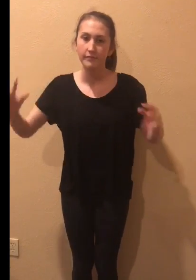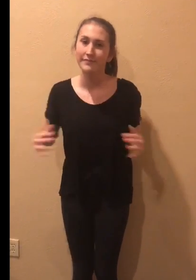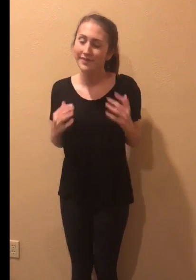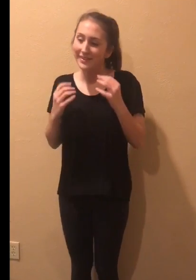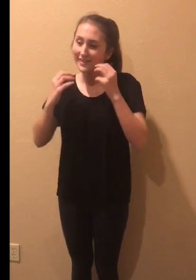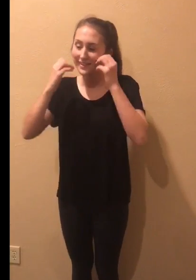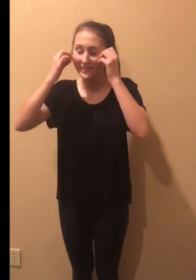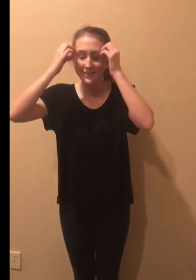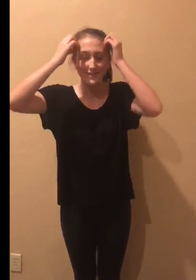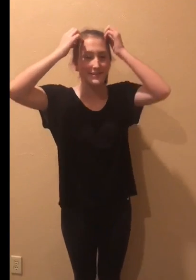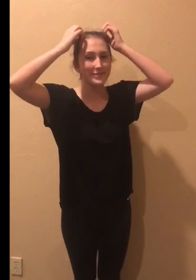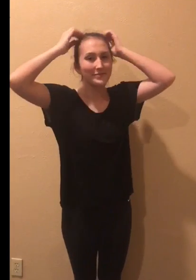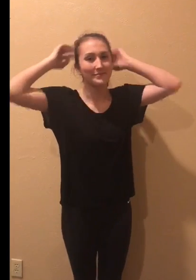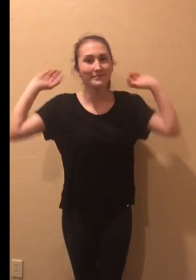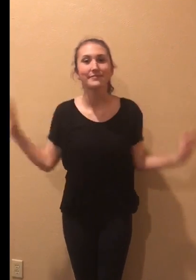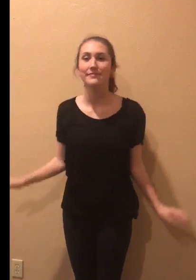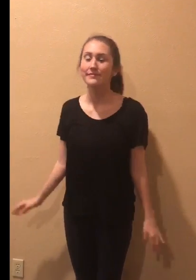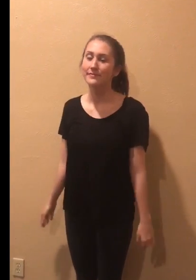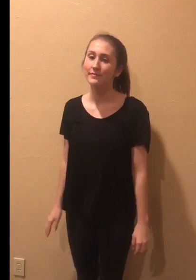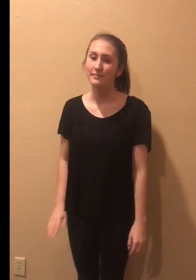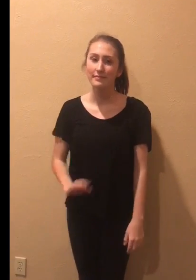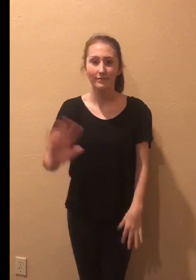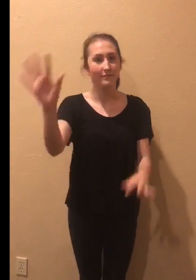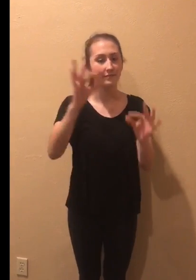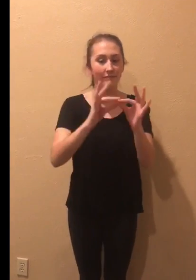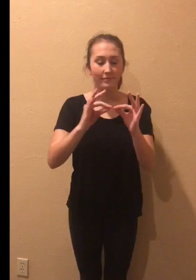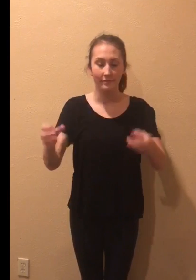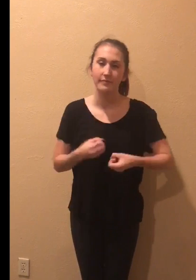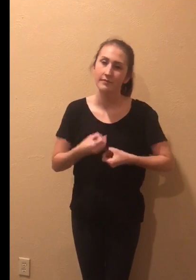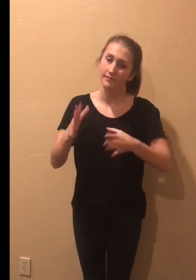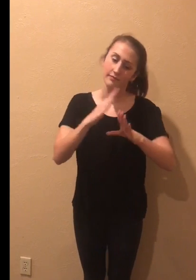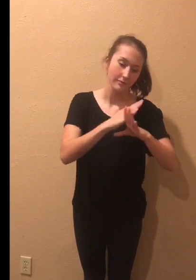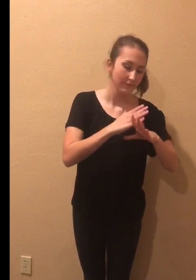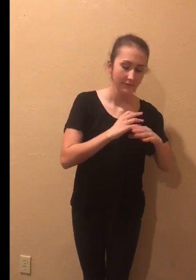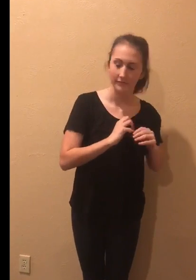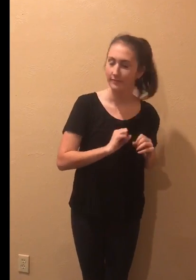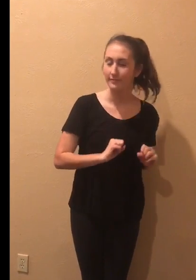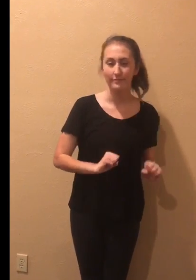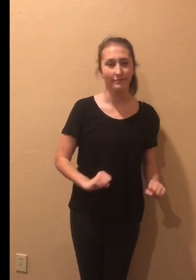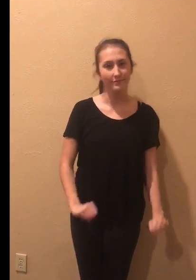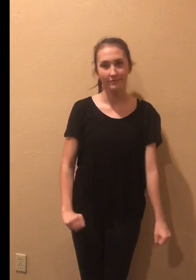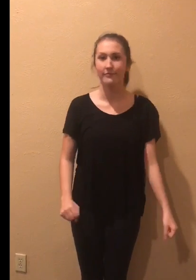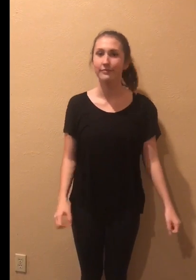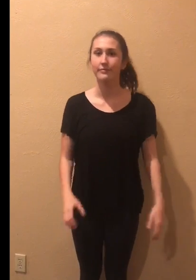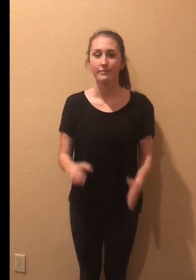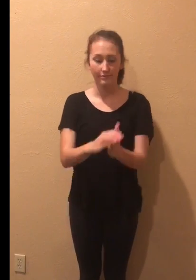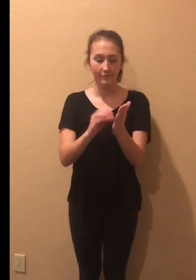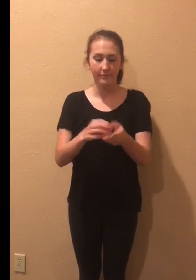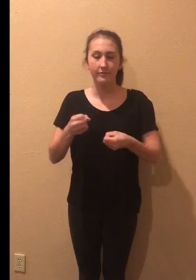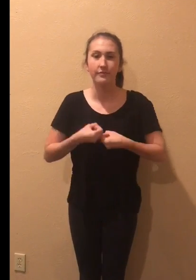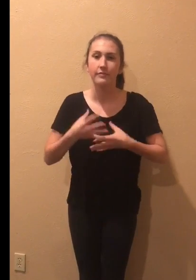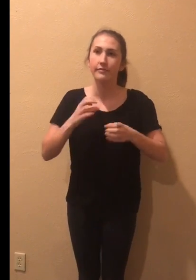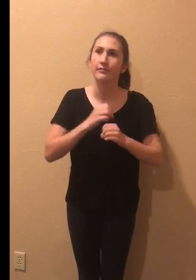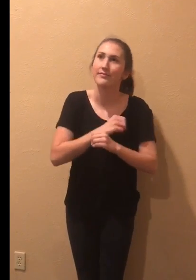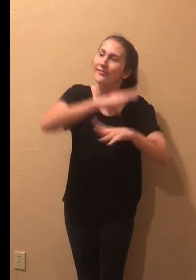words flooded my senses Your sentences left me defenseless You built me